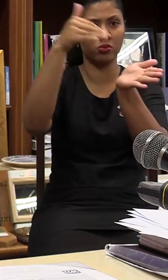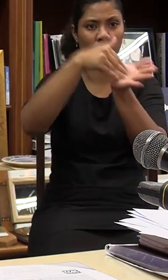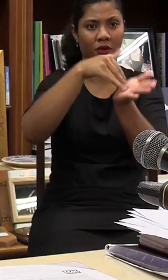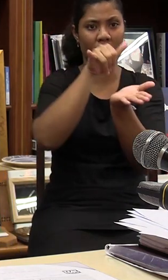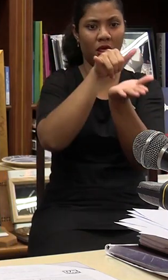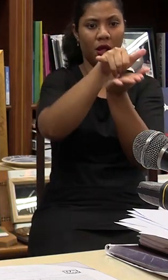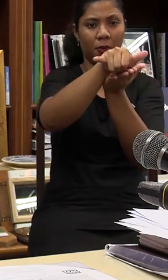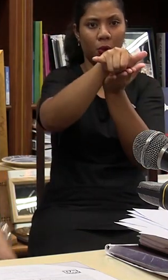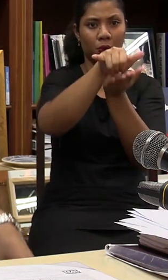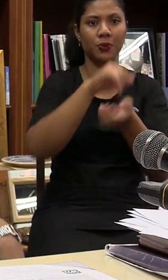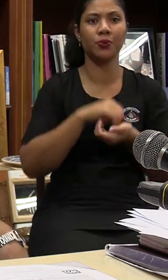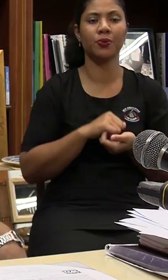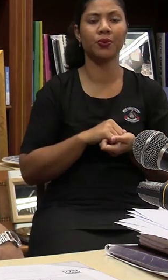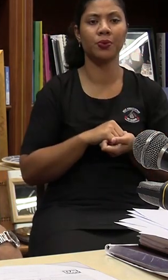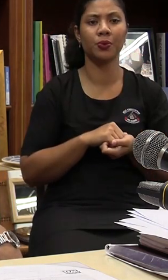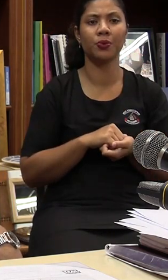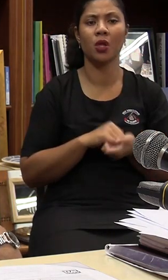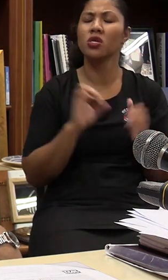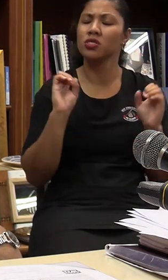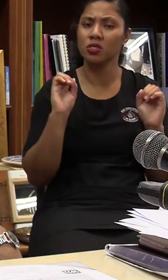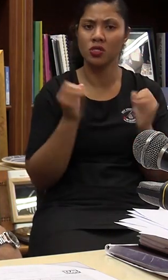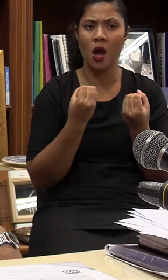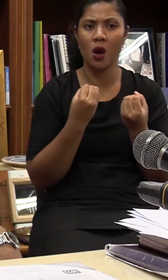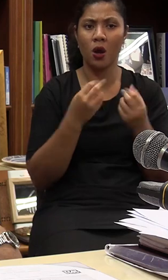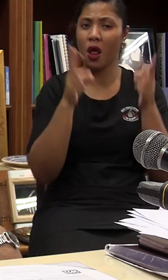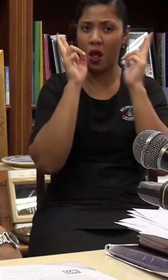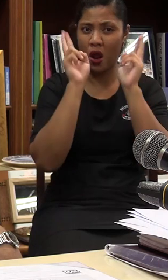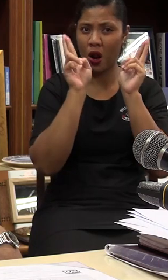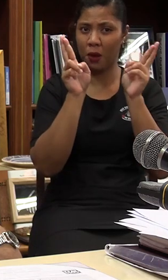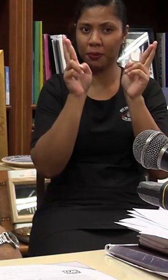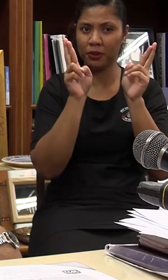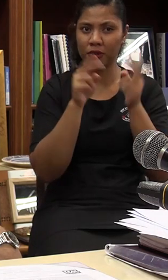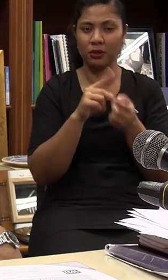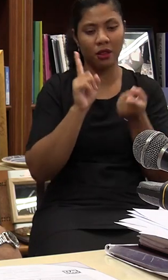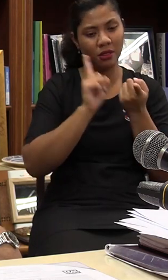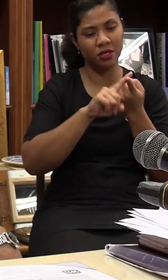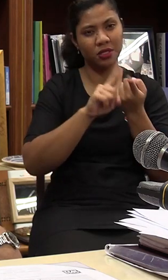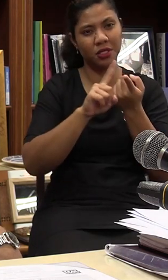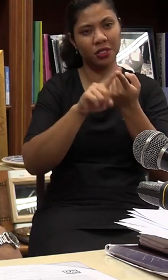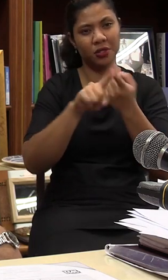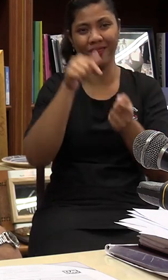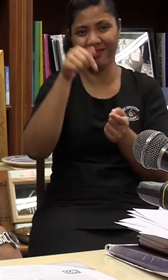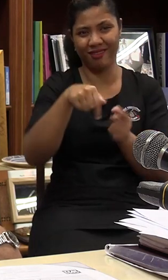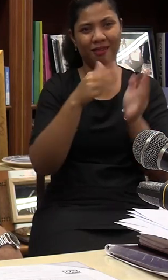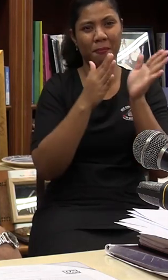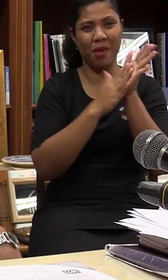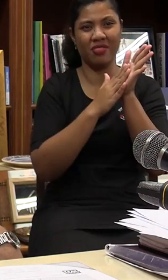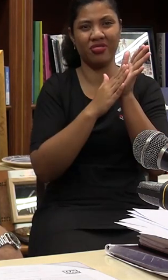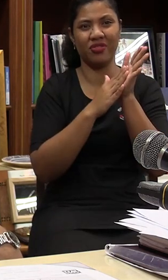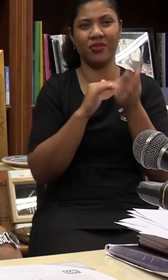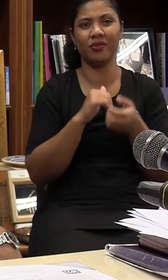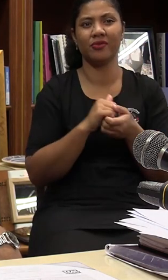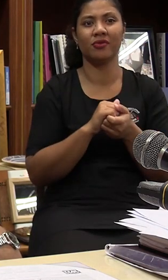Then he was working with a At first we had